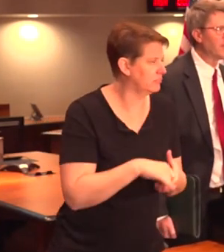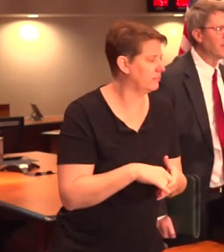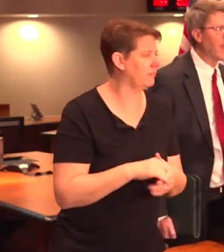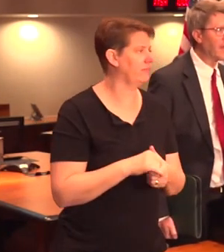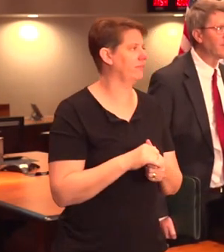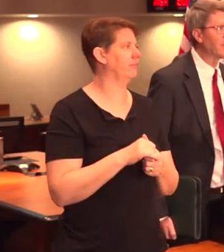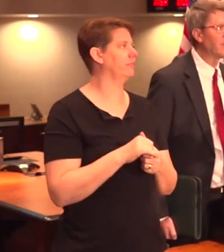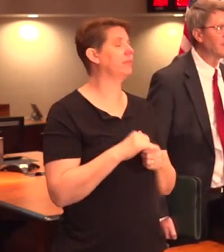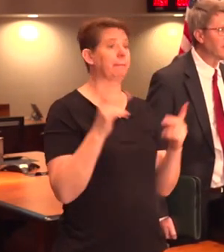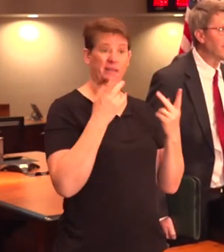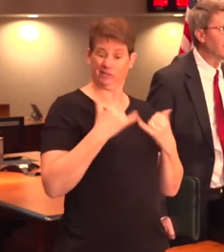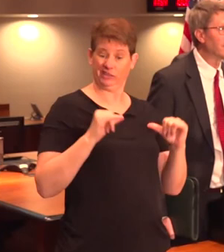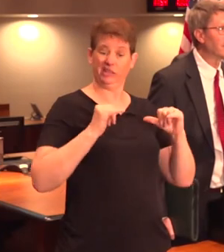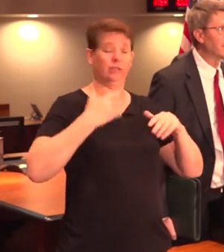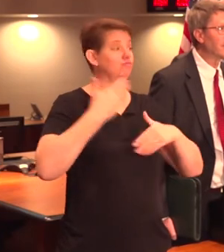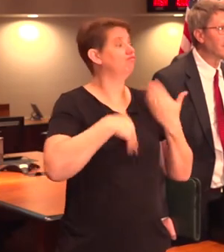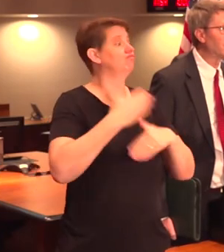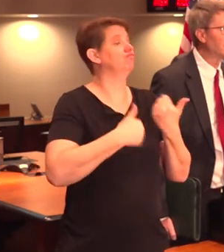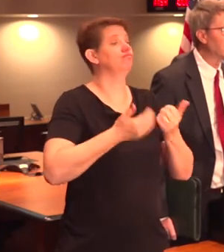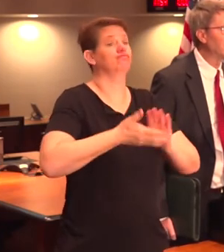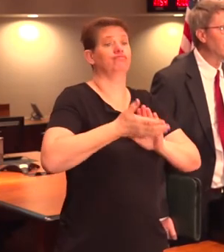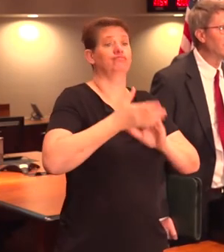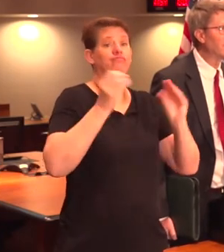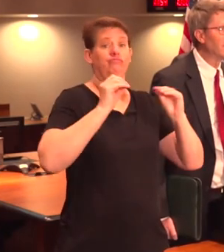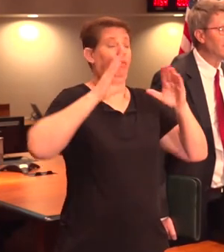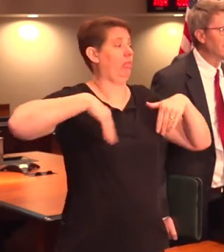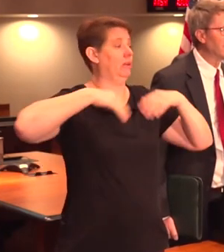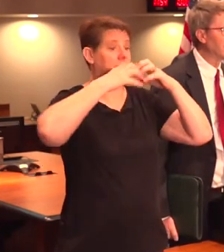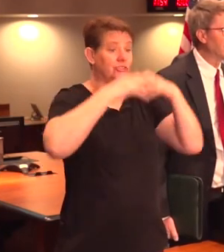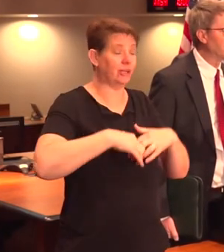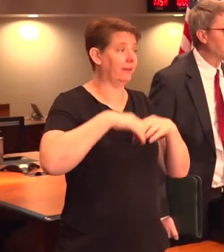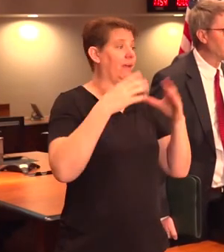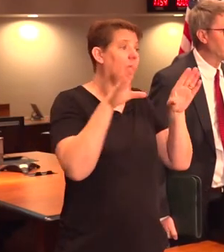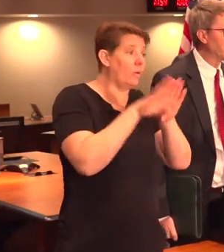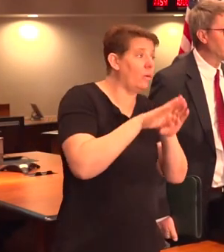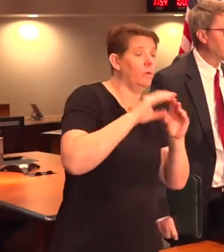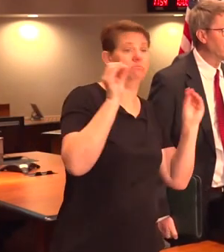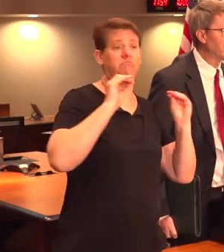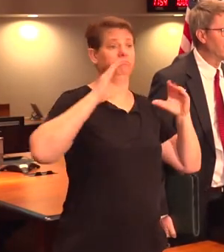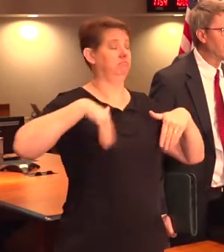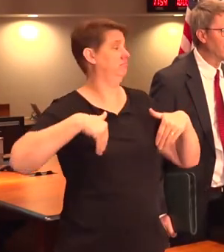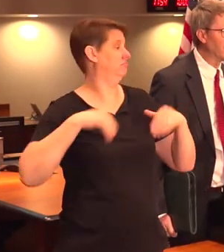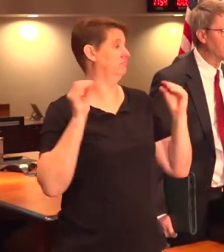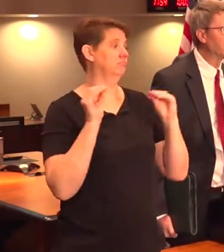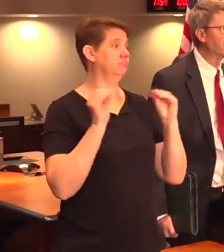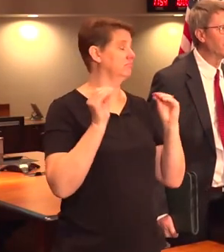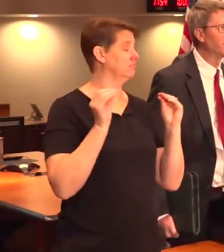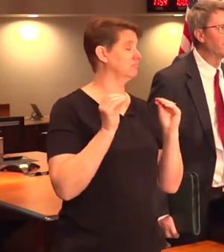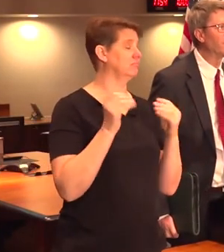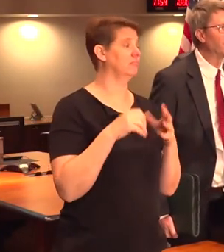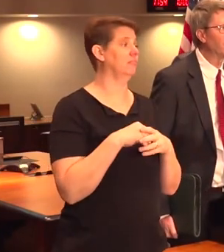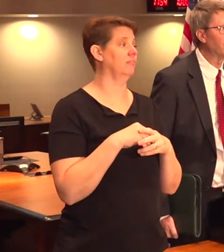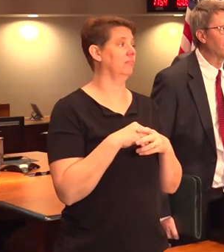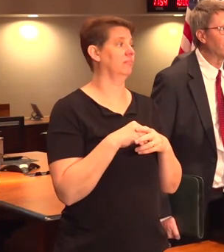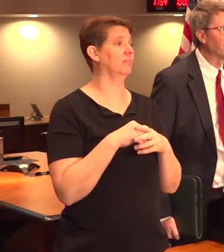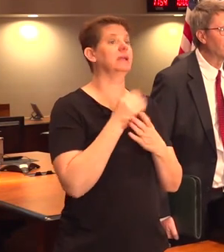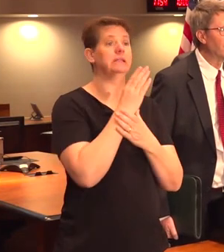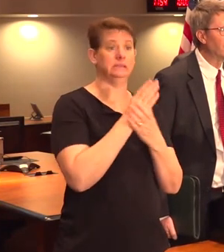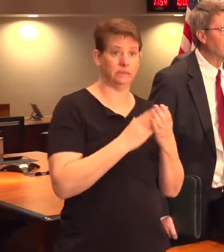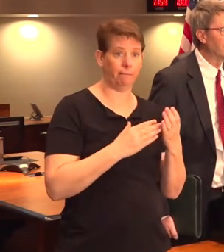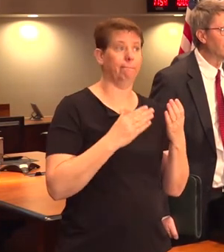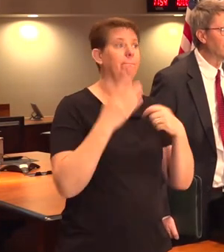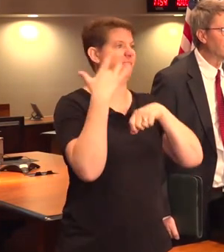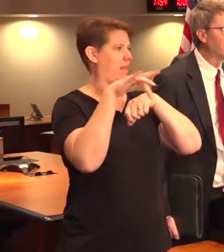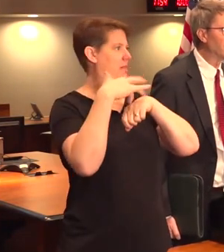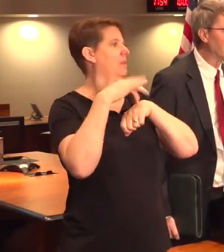is operating actively today. No one shut down. And there are some inventories out there,